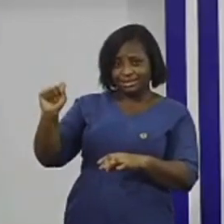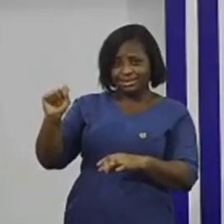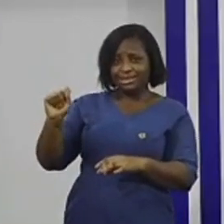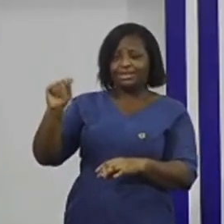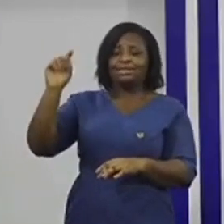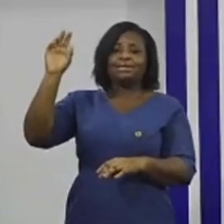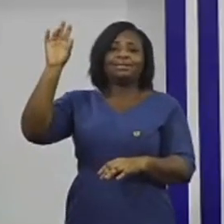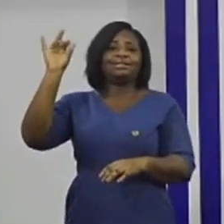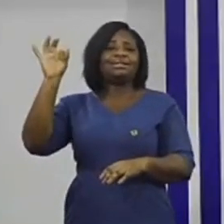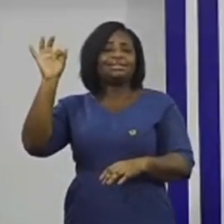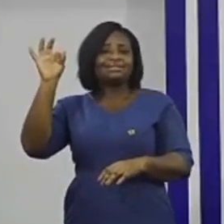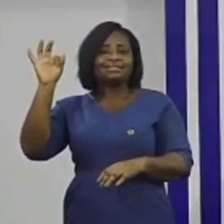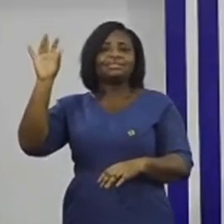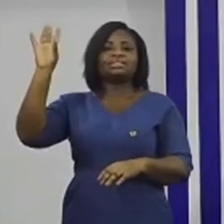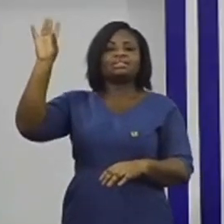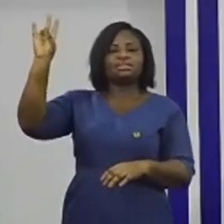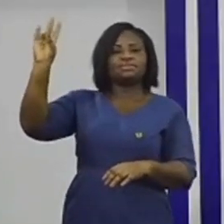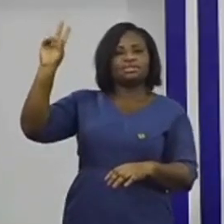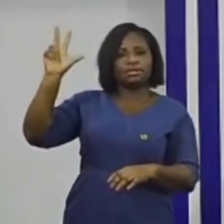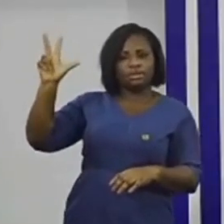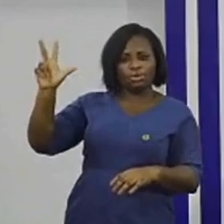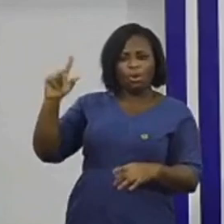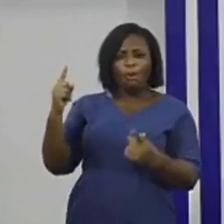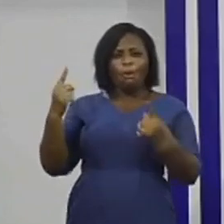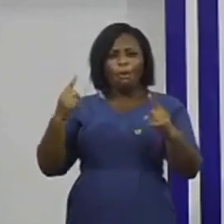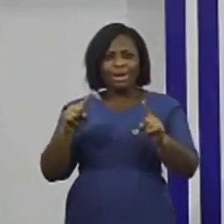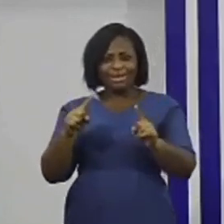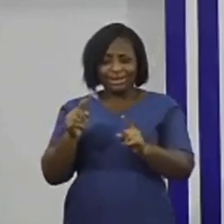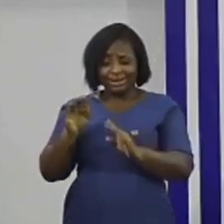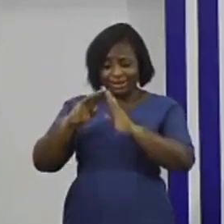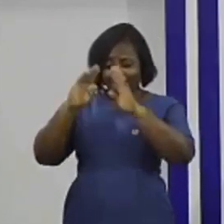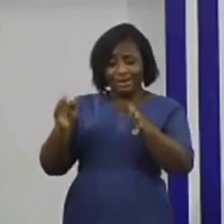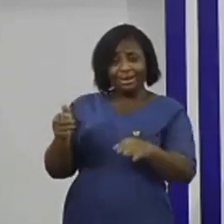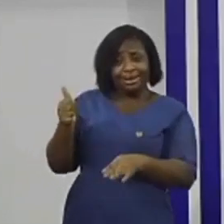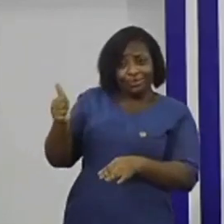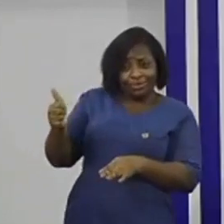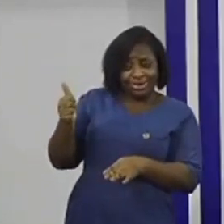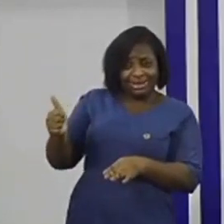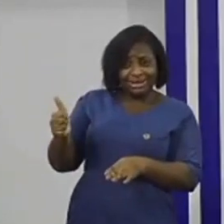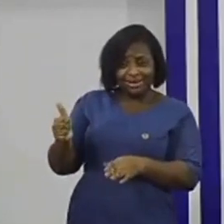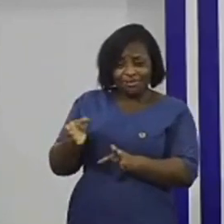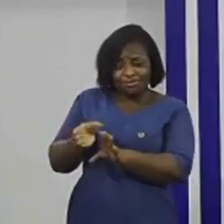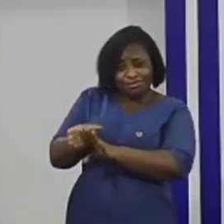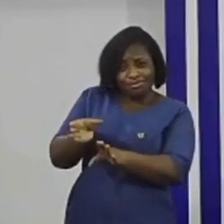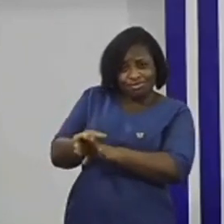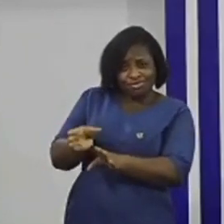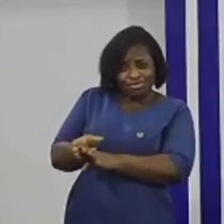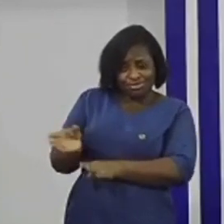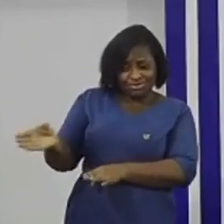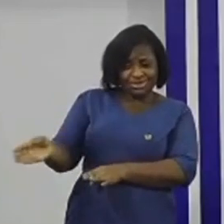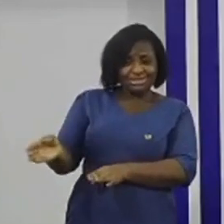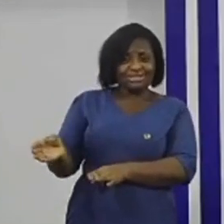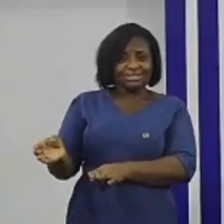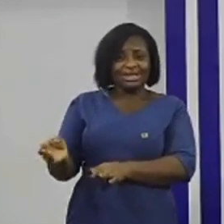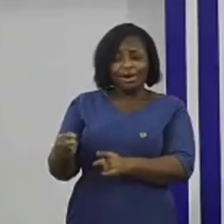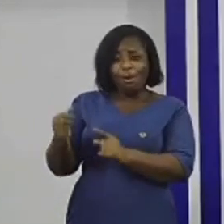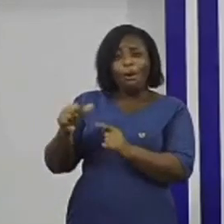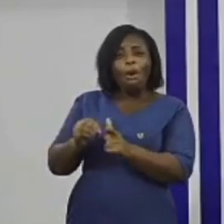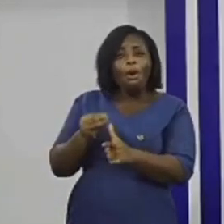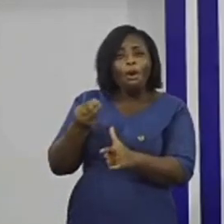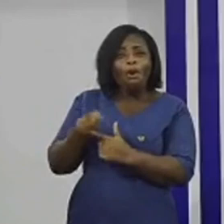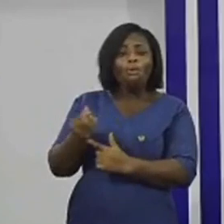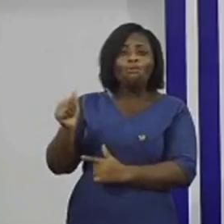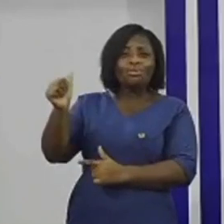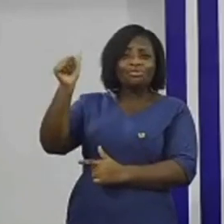its occasion when the landlord falsifies title to the purported lease premises, officials to